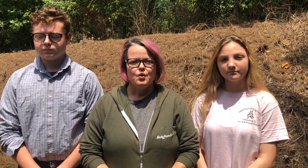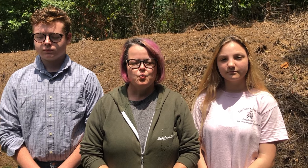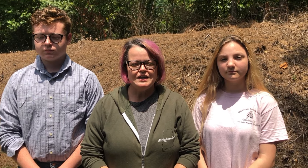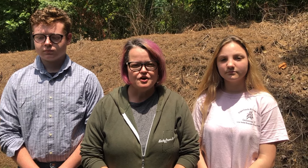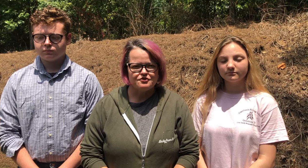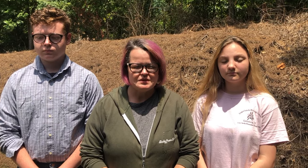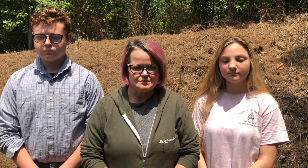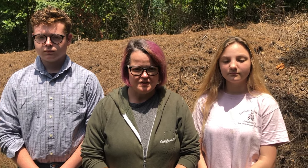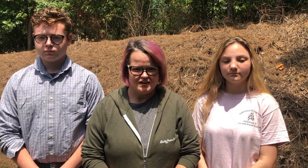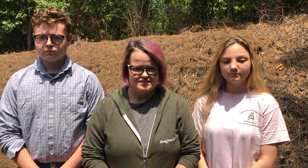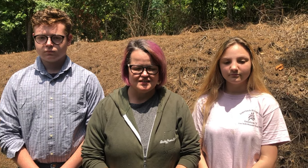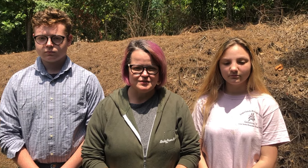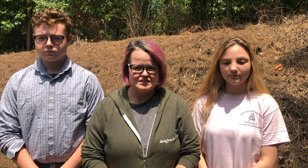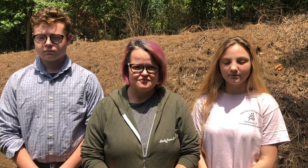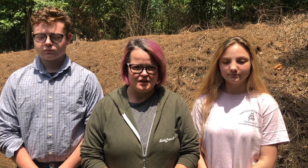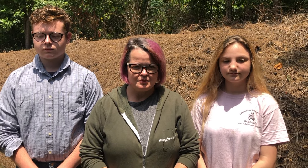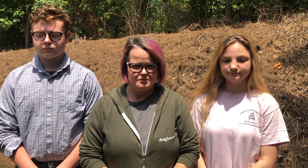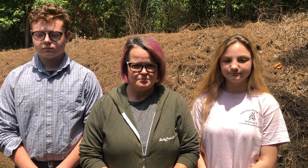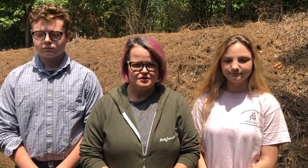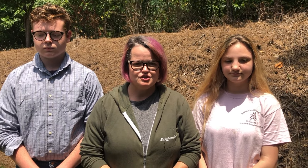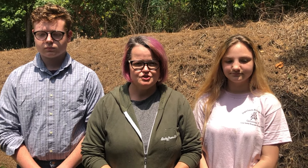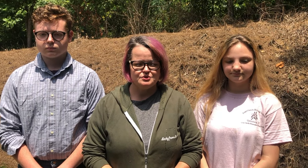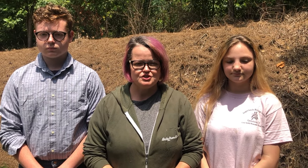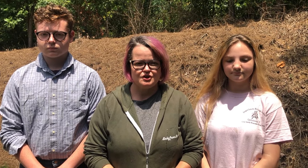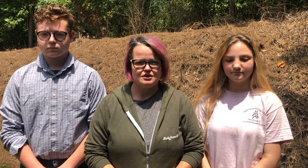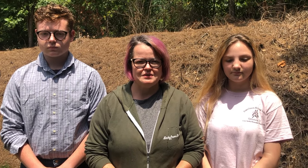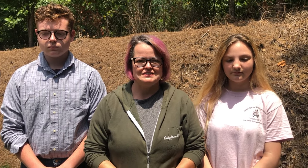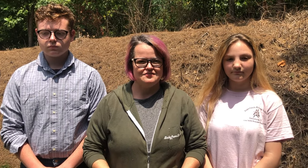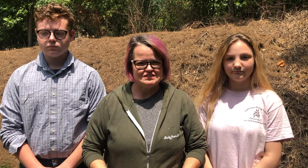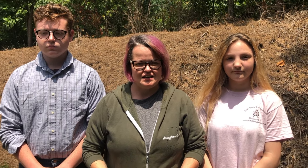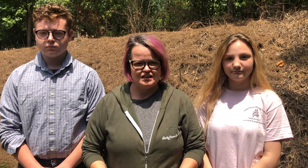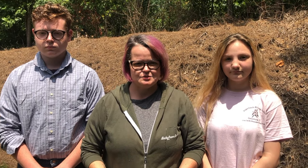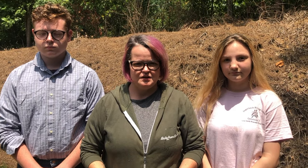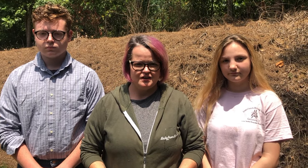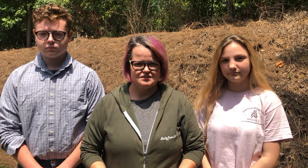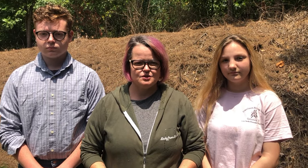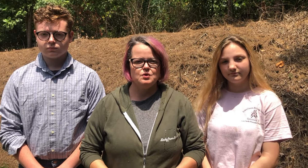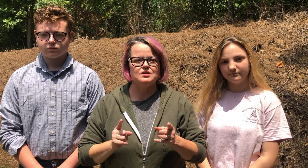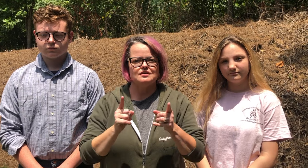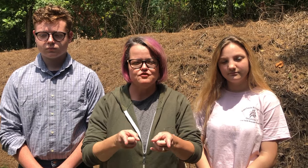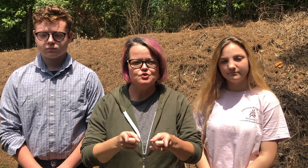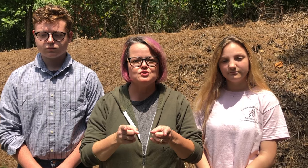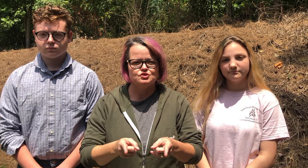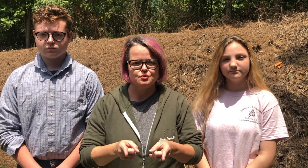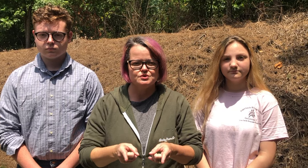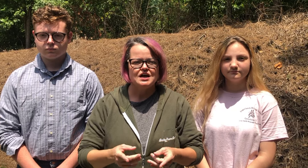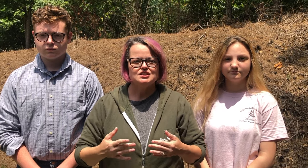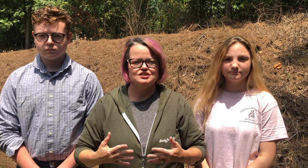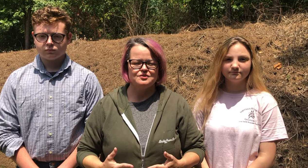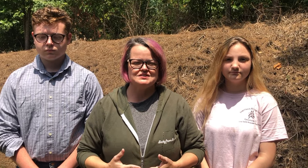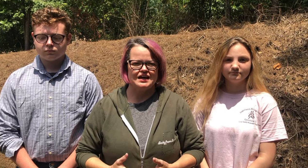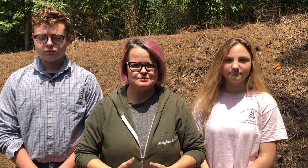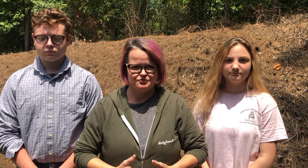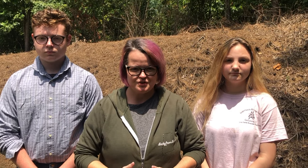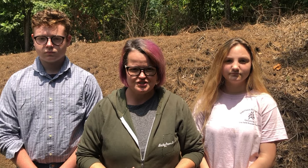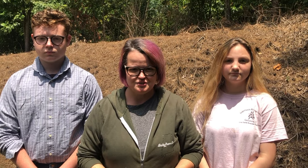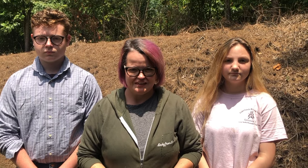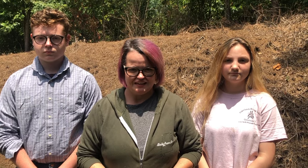We know from experience that losing a family member due to a stroke can be a devastating experience, so we want to give you the tools to know the signs before it's too late.